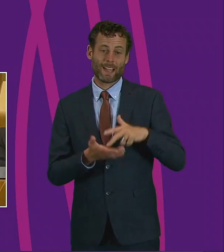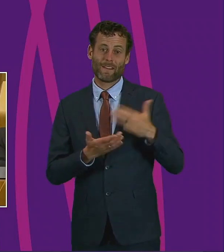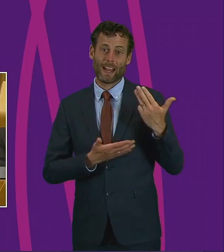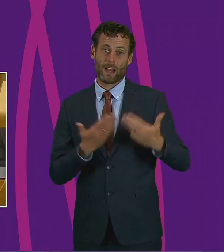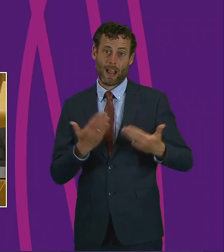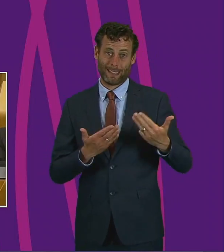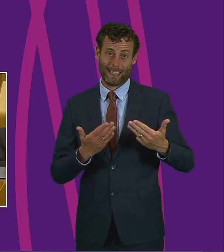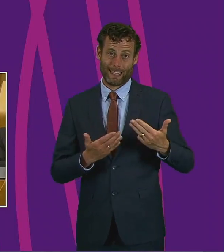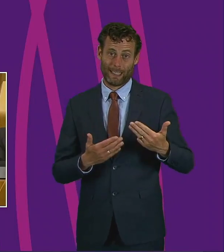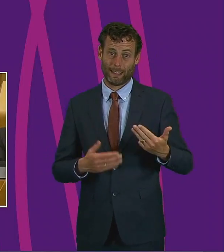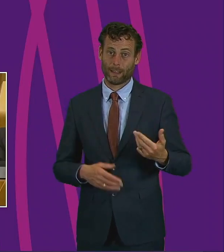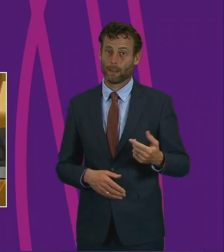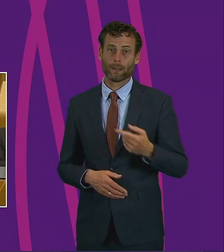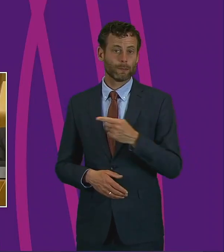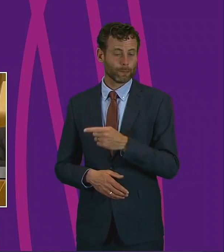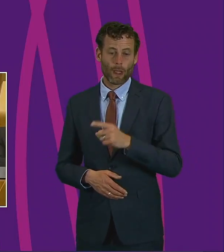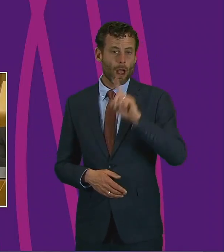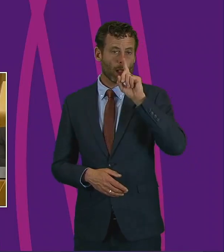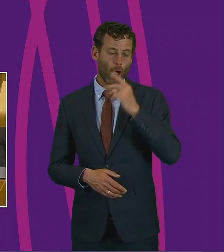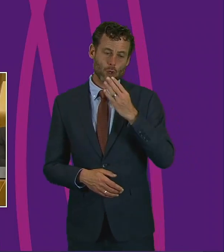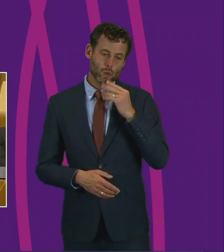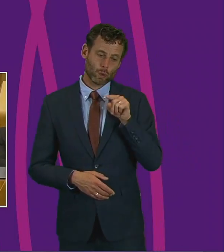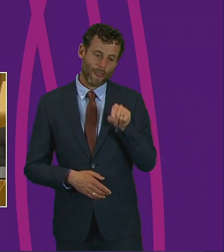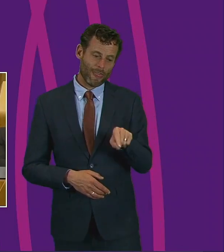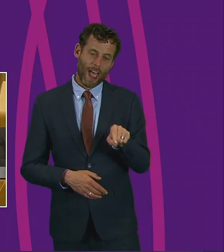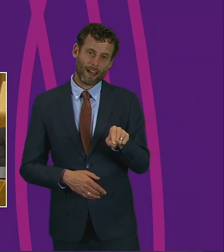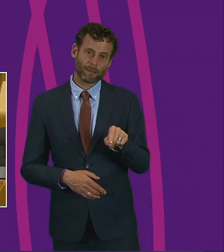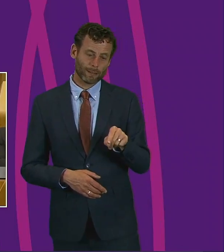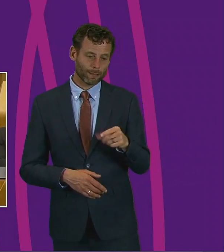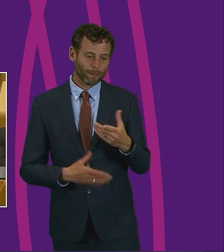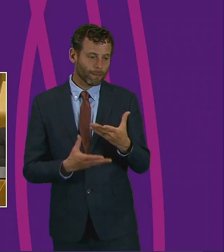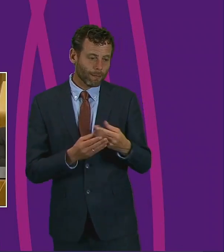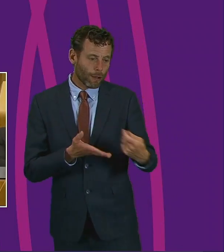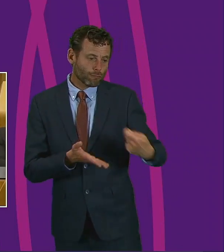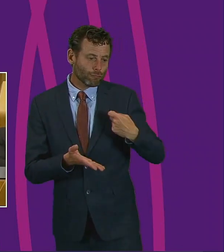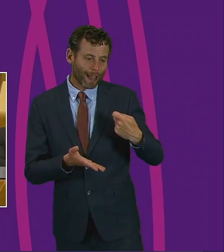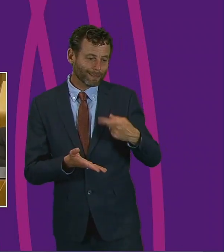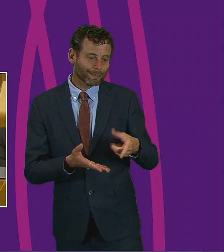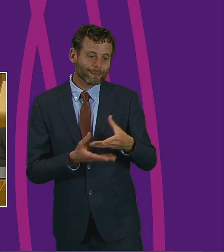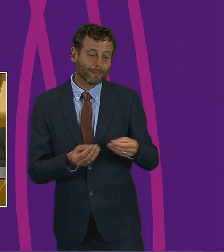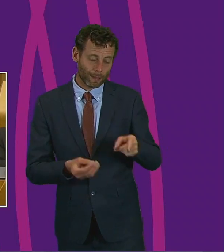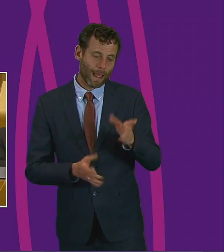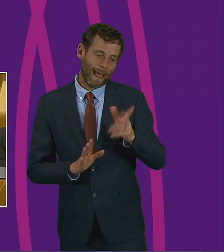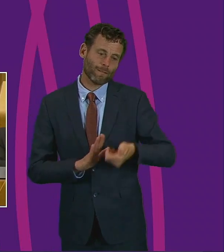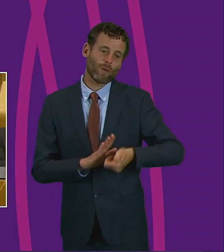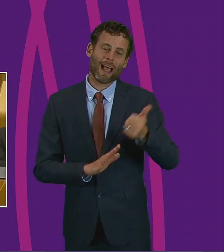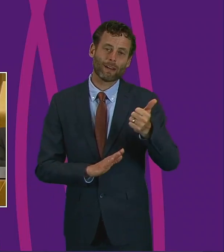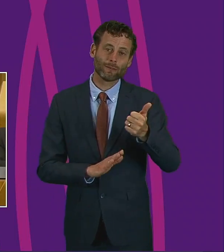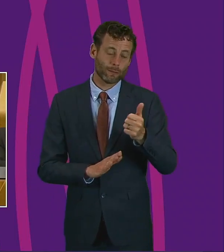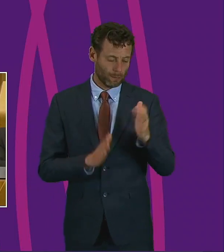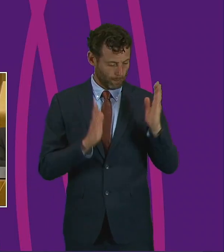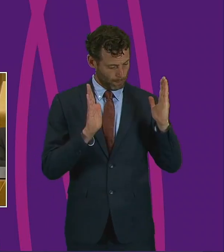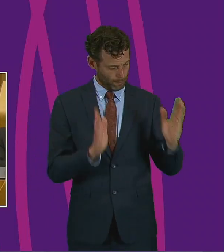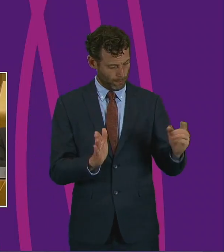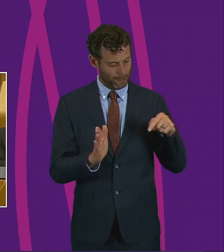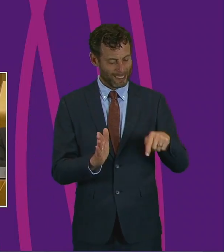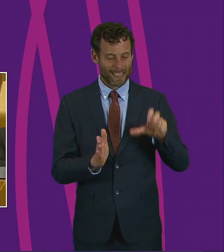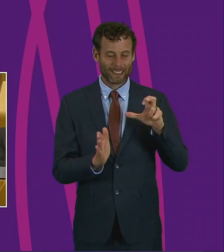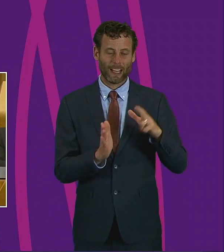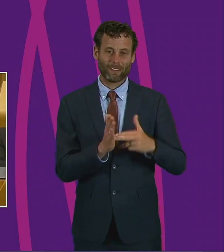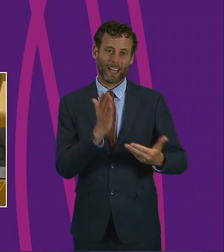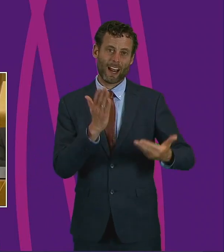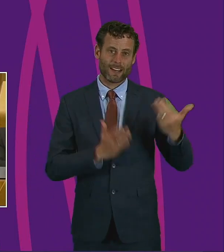by law be grounds for eviction. But we can do more as well. Even if the law were to be changed, those arrears would remain